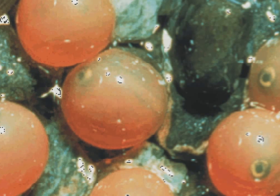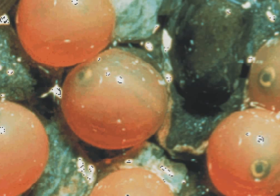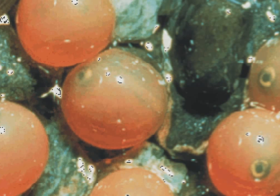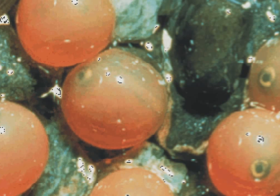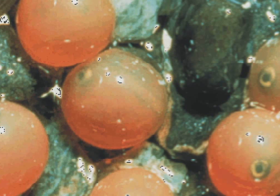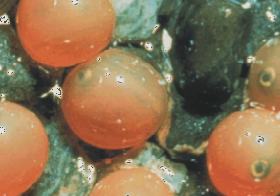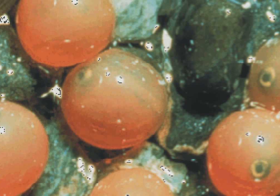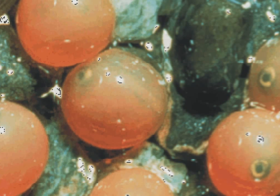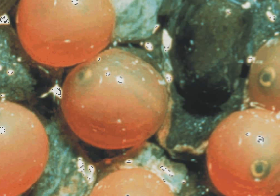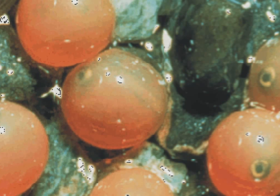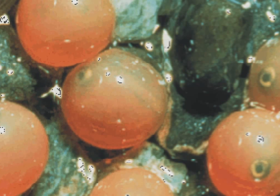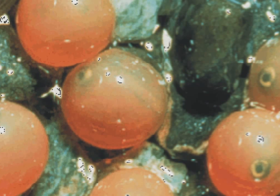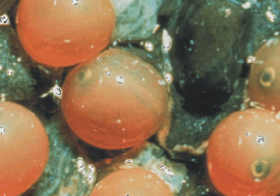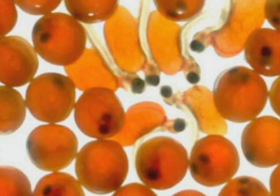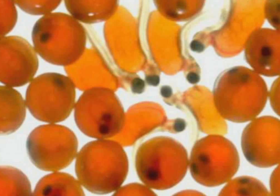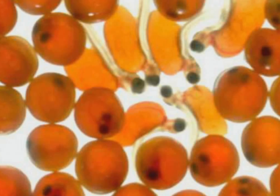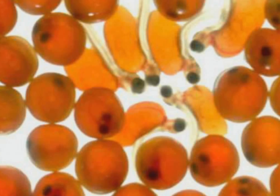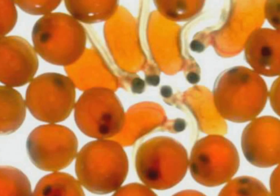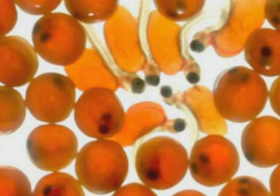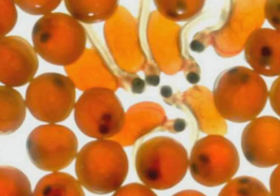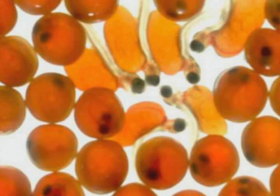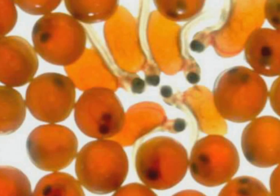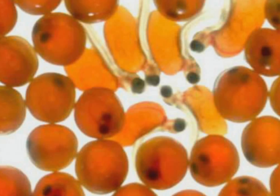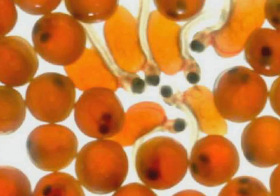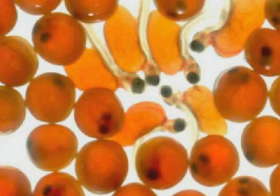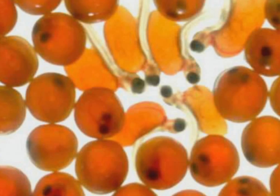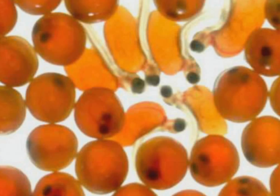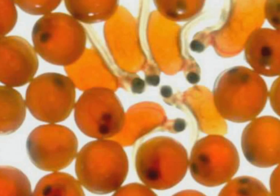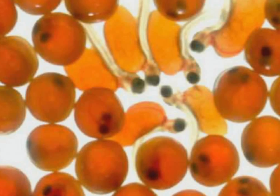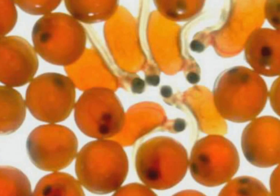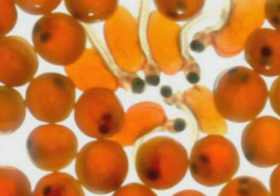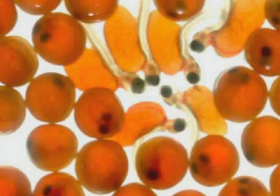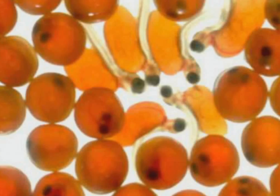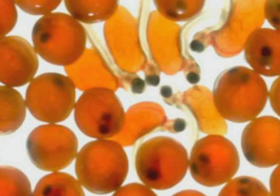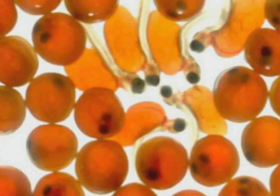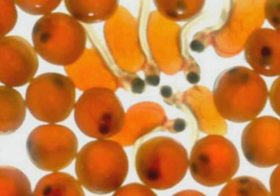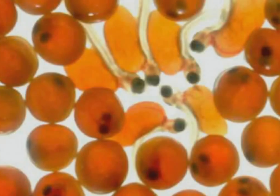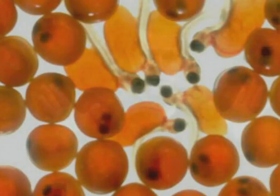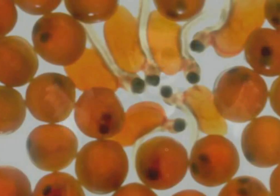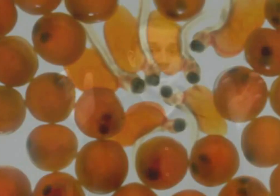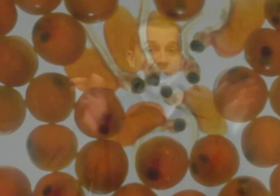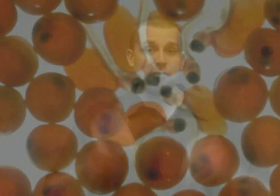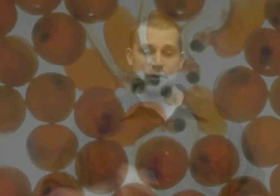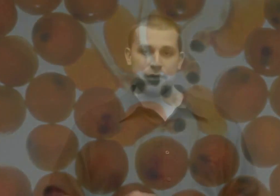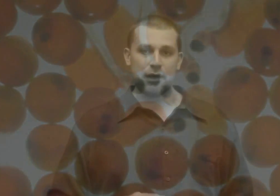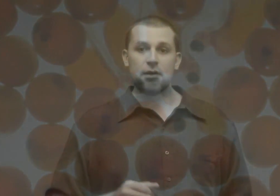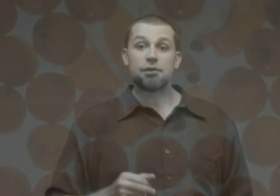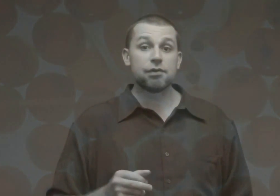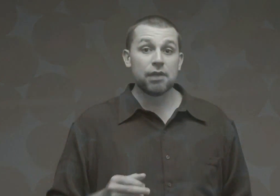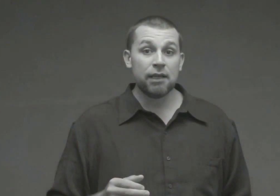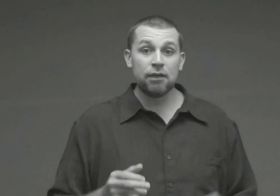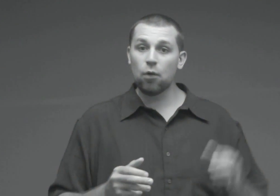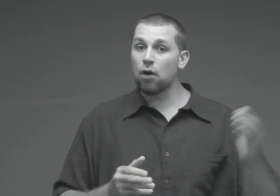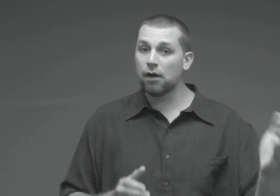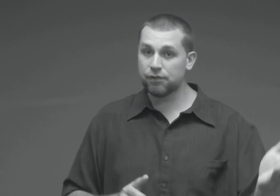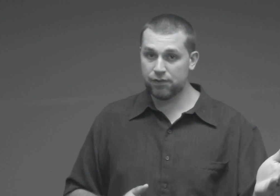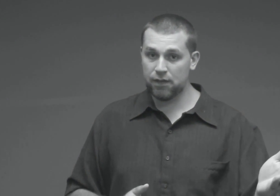observe that this is always the same in all things, in all of creation, everything, seen or unseen.